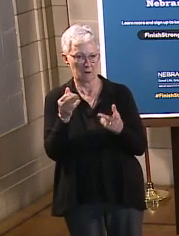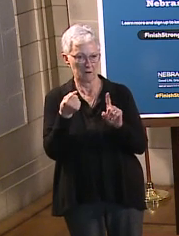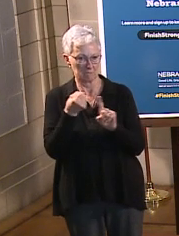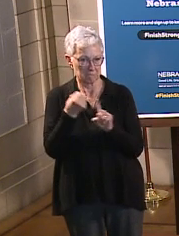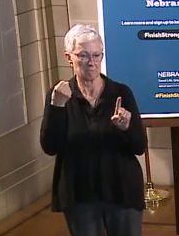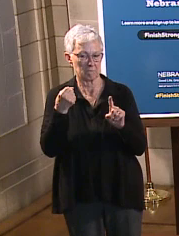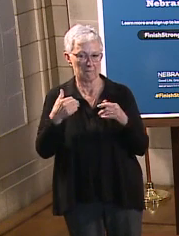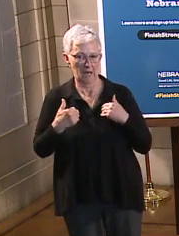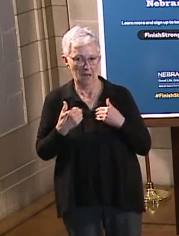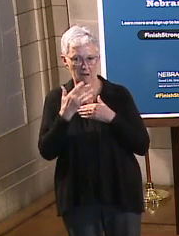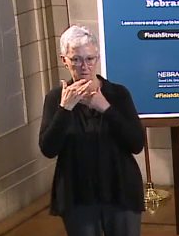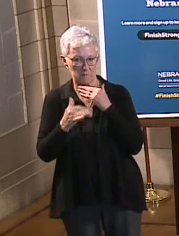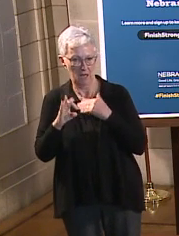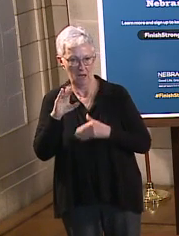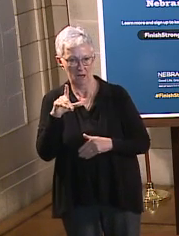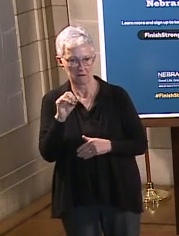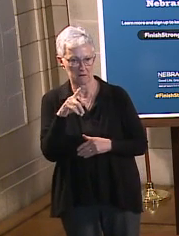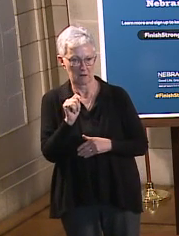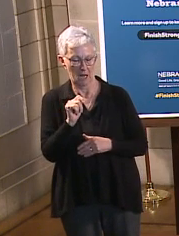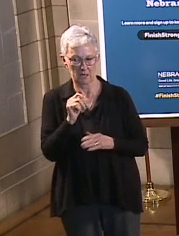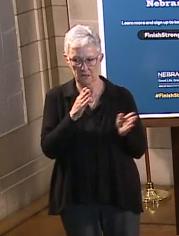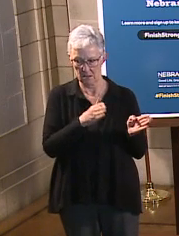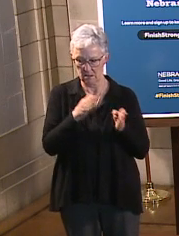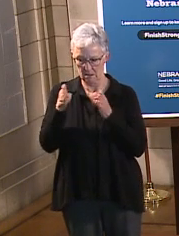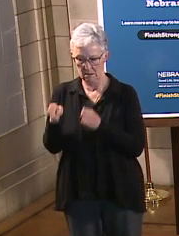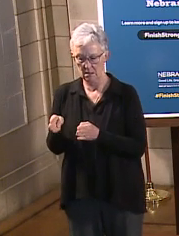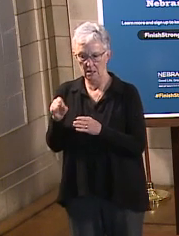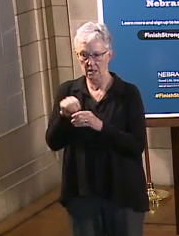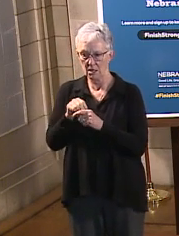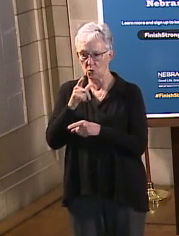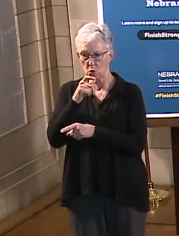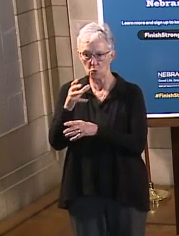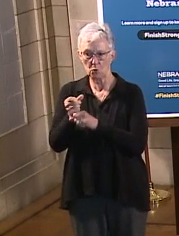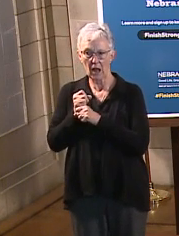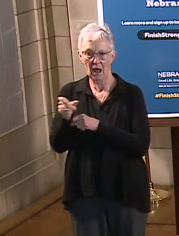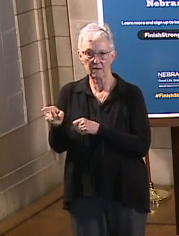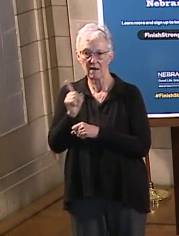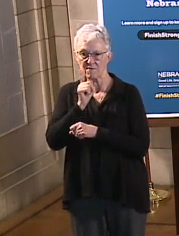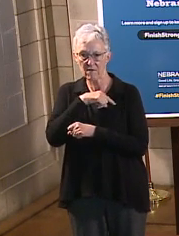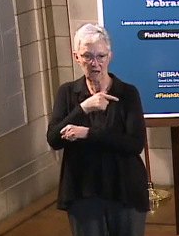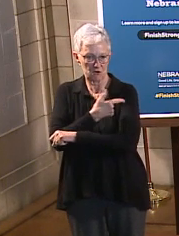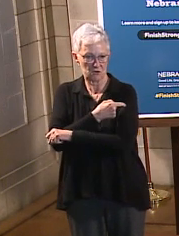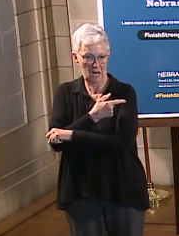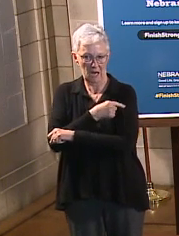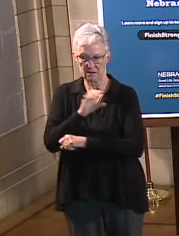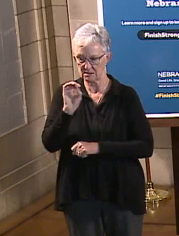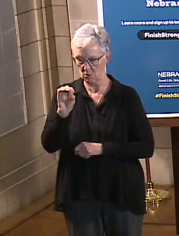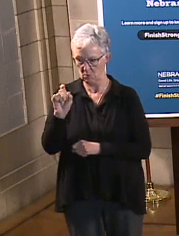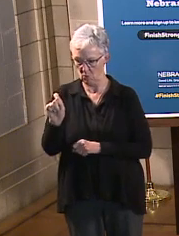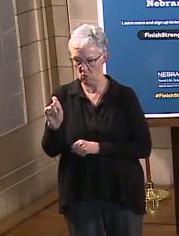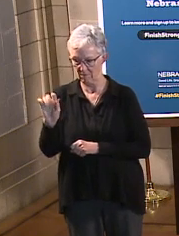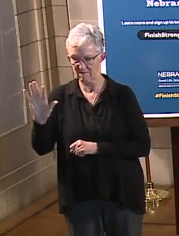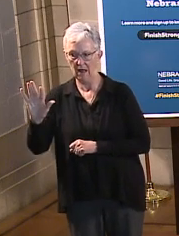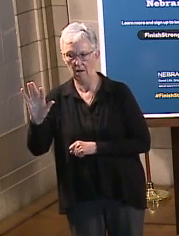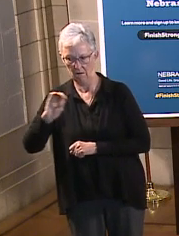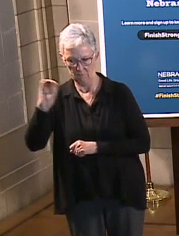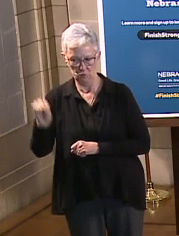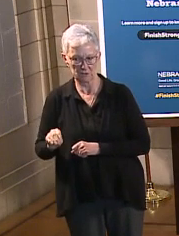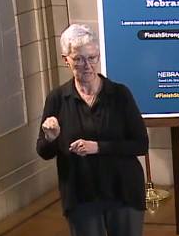and in those that receive the placebo, 10 people or 0.05% develop such events.